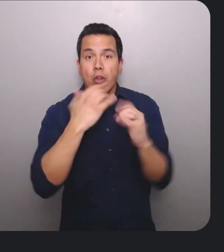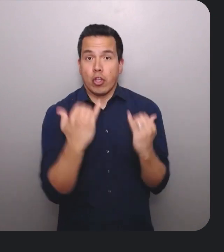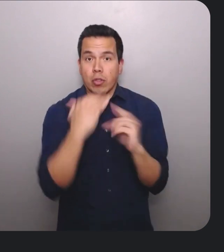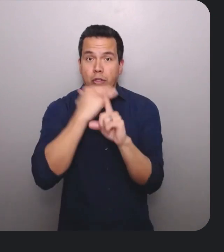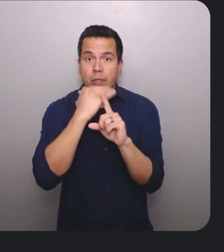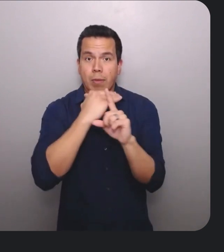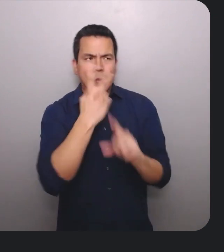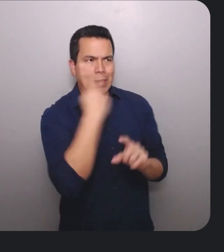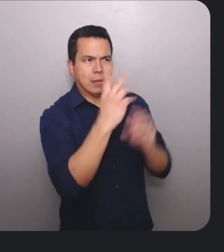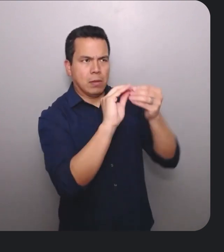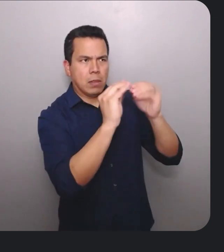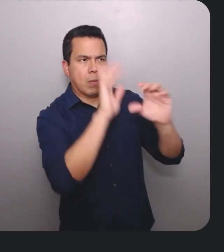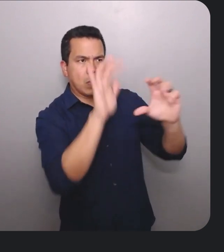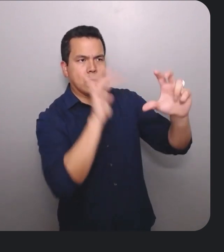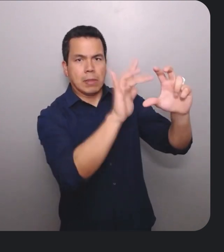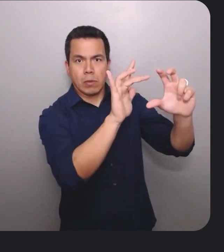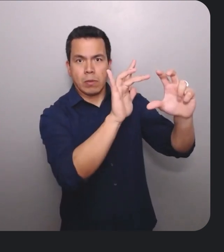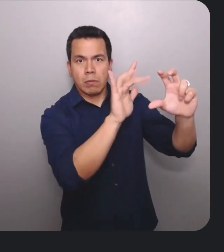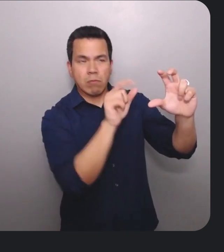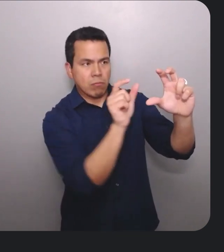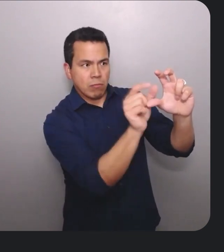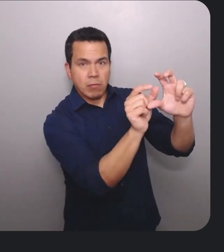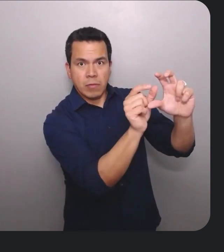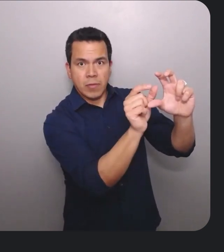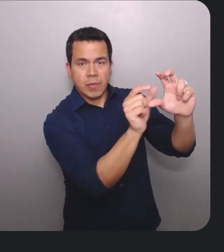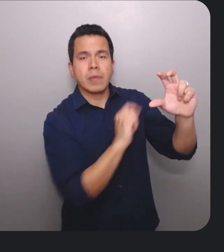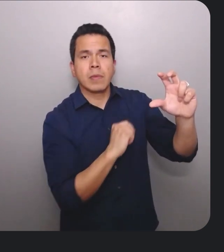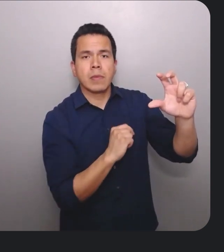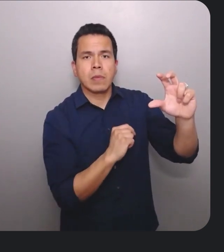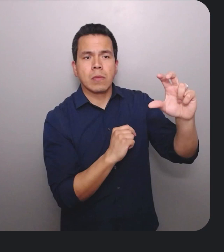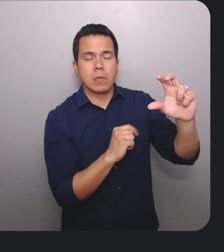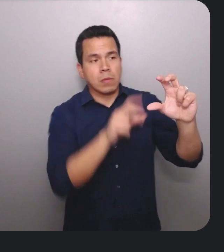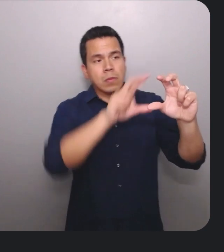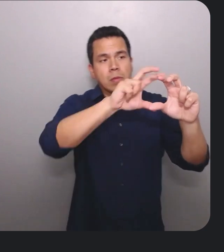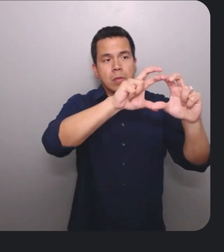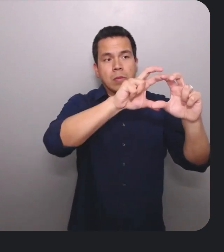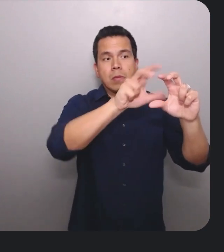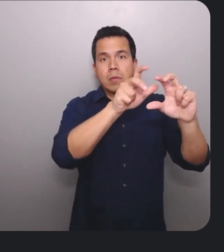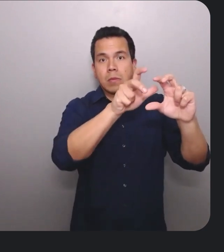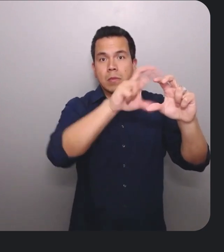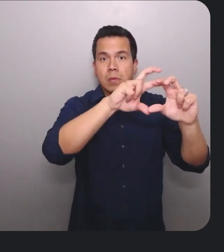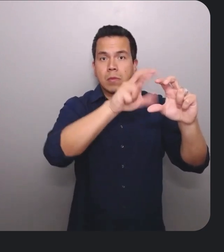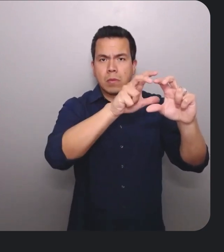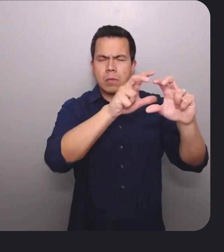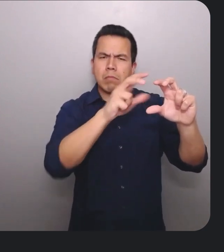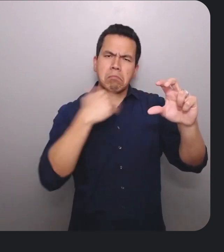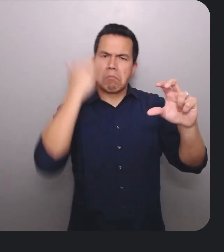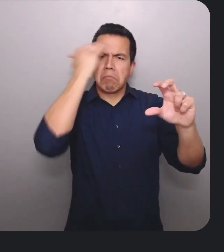temperature at the center of the display at all times. The dial track is meant to guide the user towards selecting a